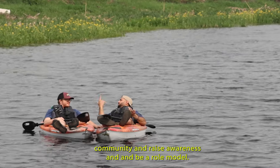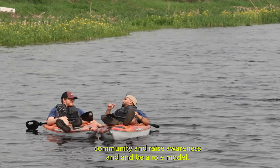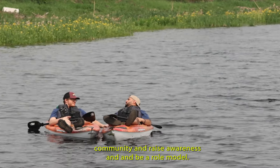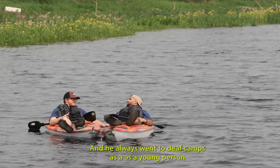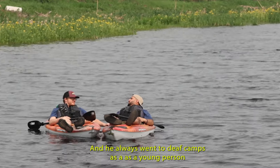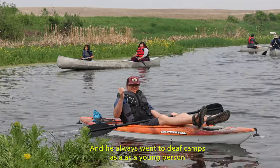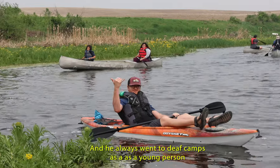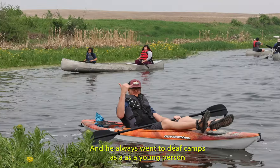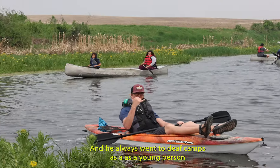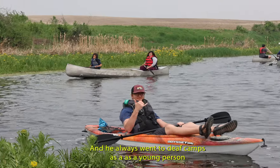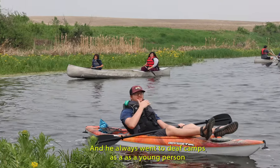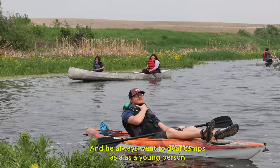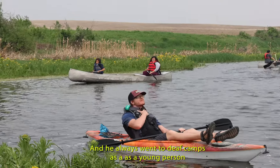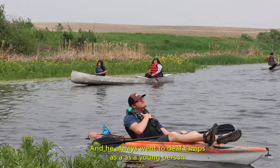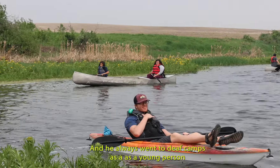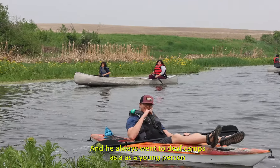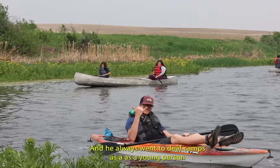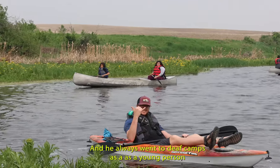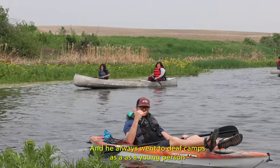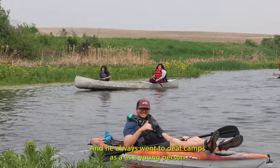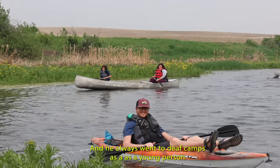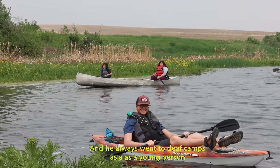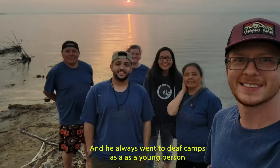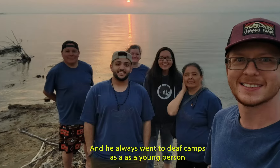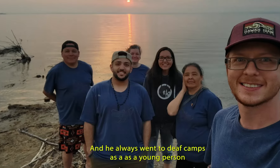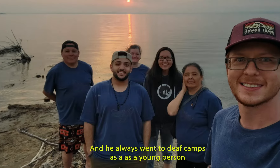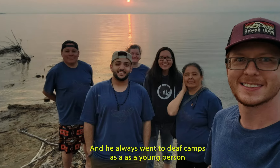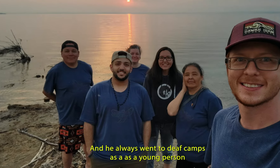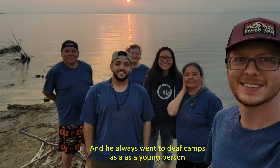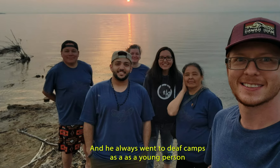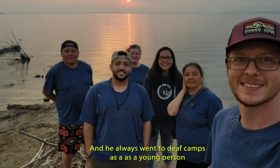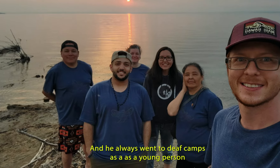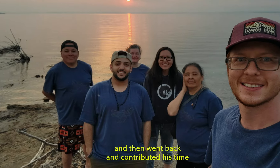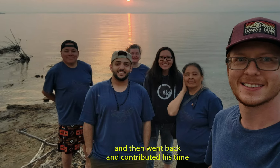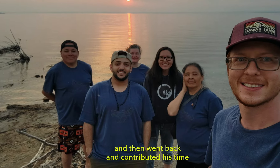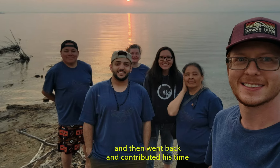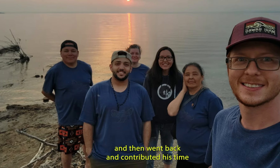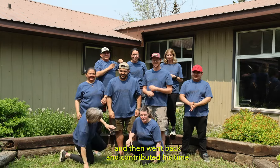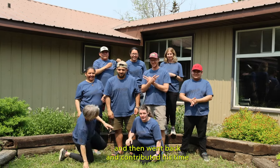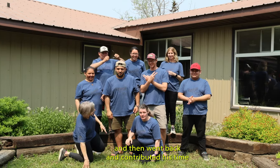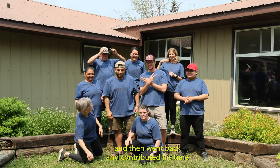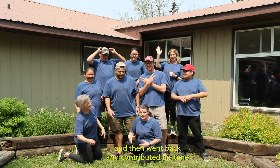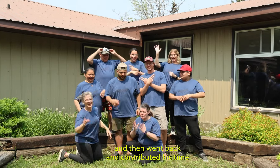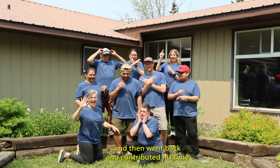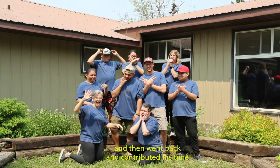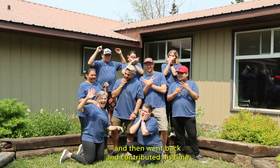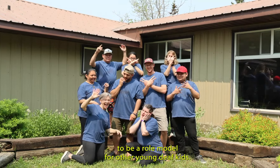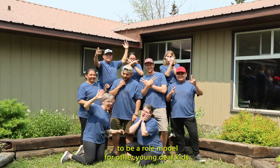model. And, uh, he always went to deaf camps as a, as a young person and went back and contributed his time to be